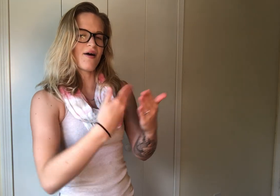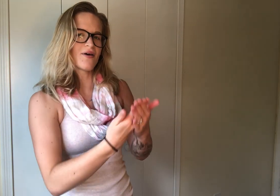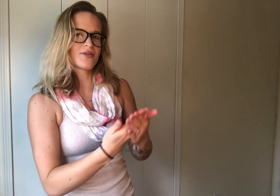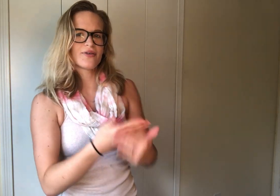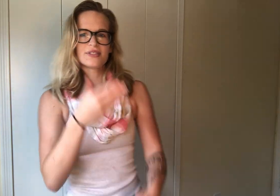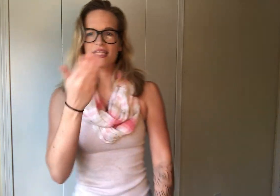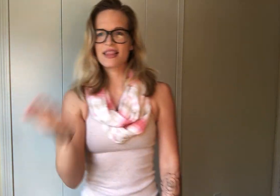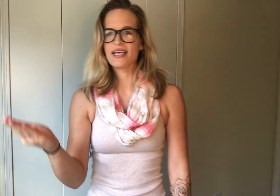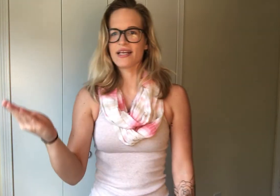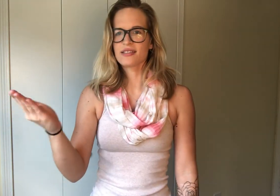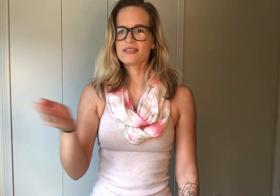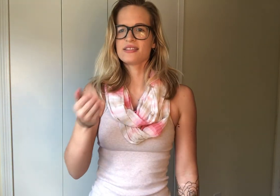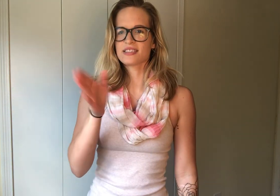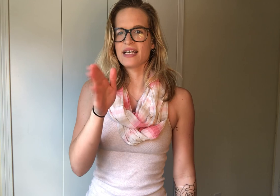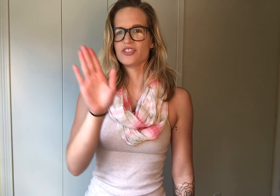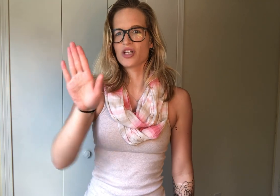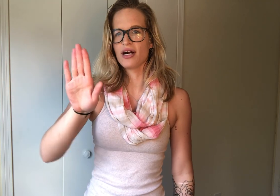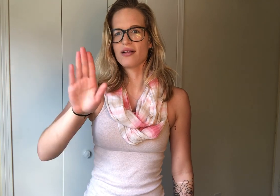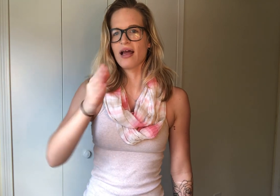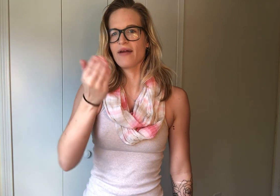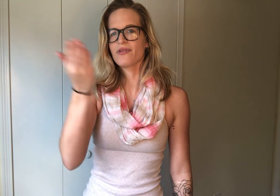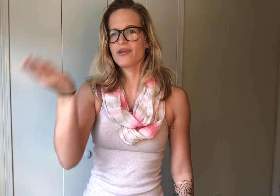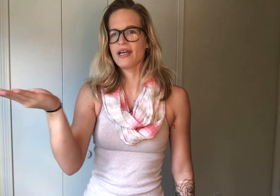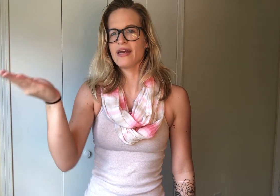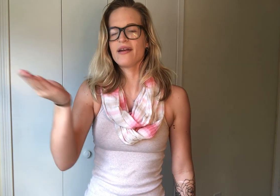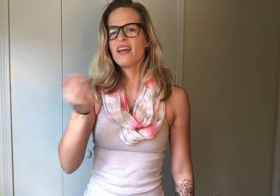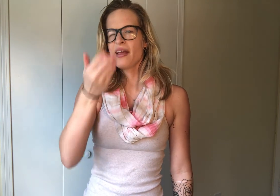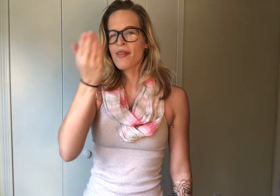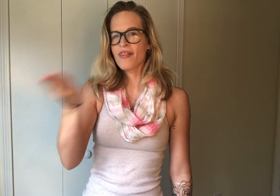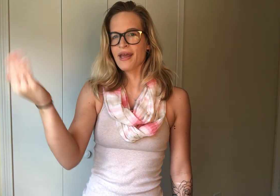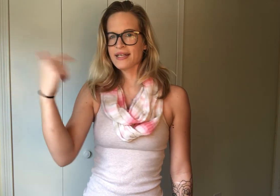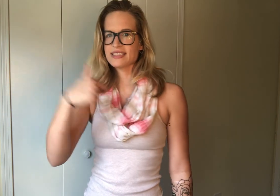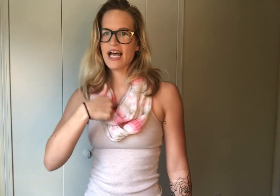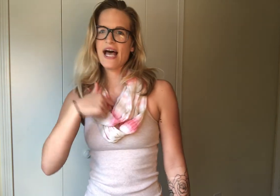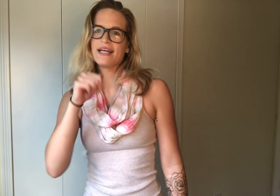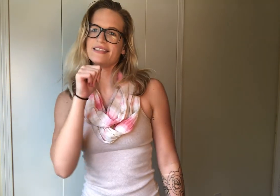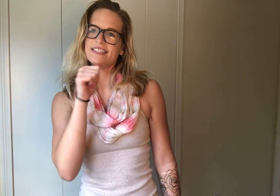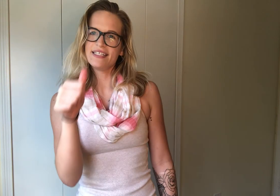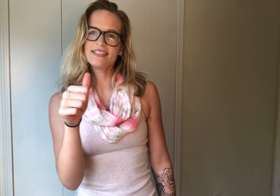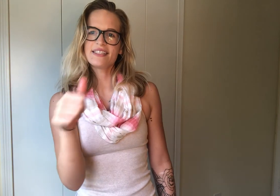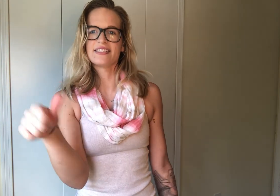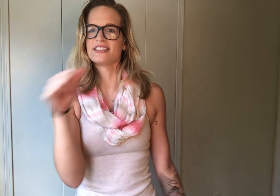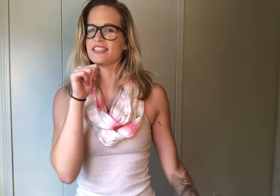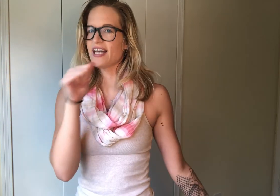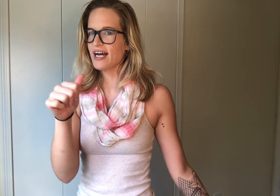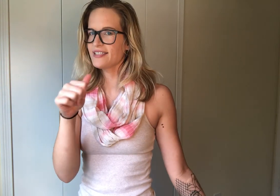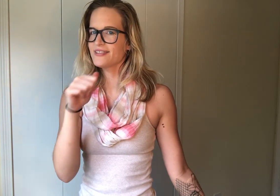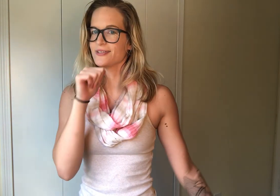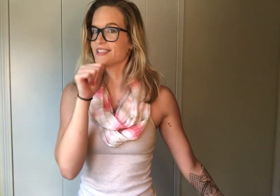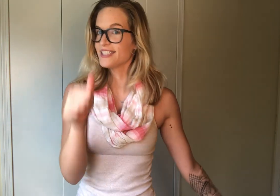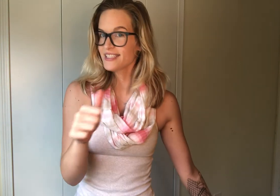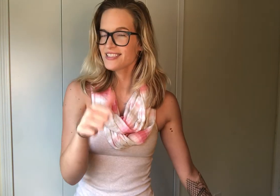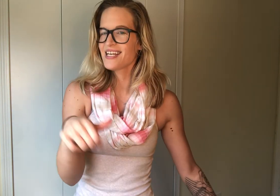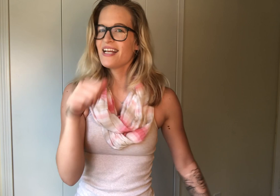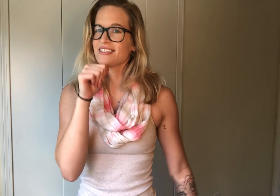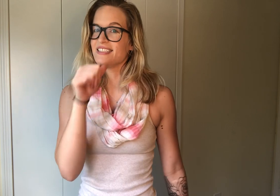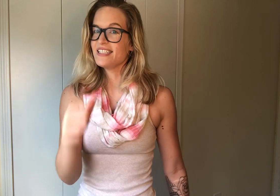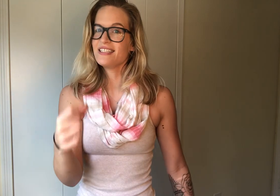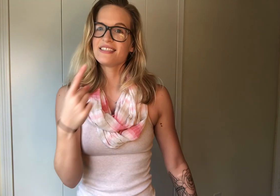All those things, just kind of draw a line with your hand. Things I didn't, this is not, or didn't, didn't